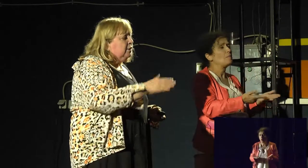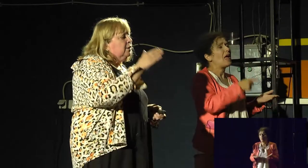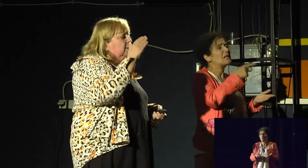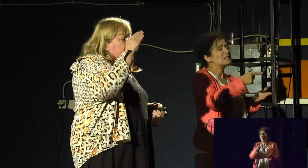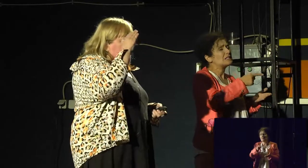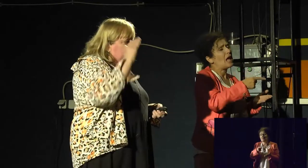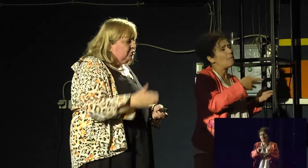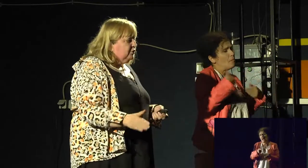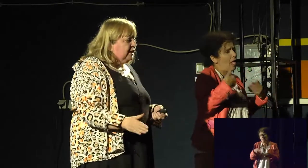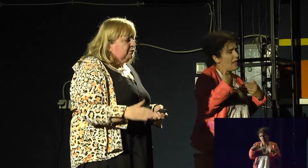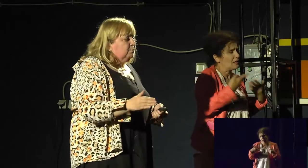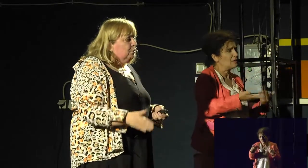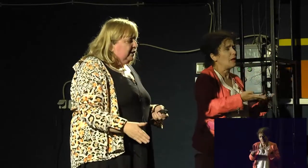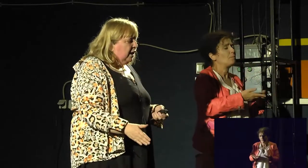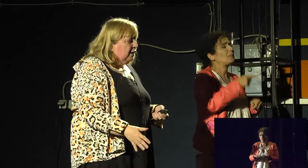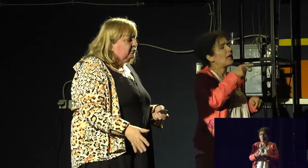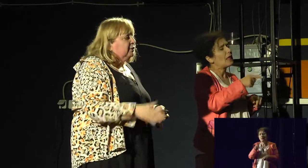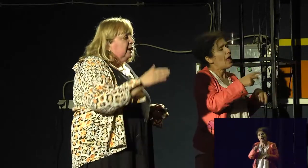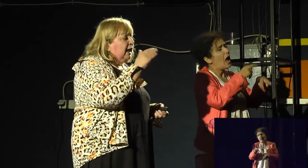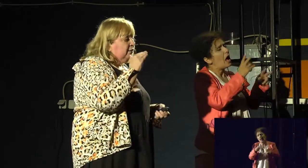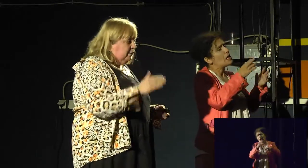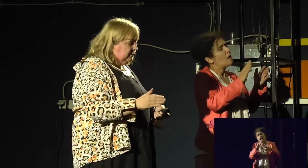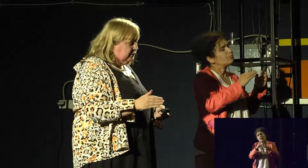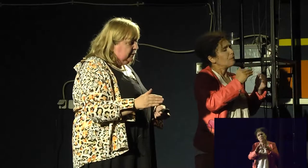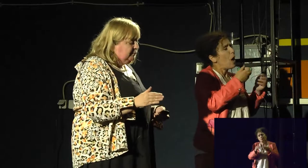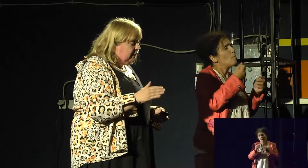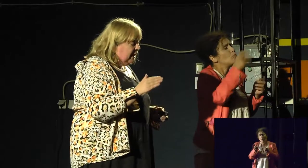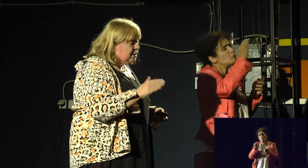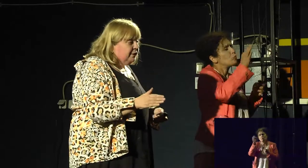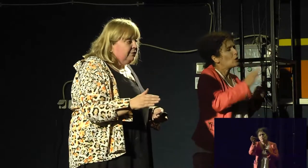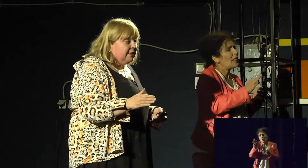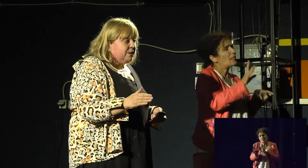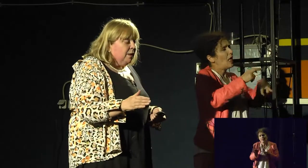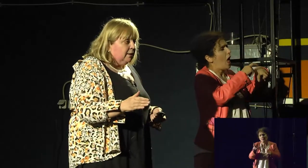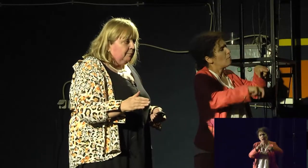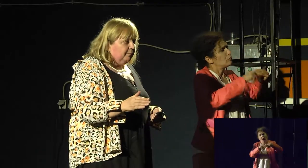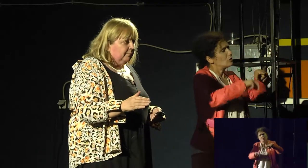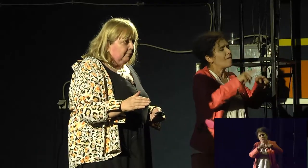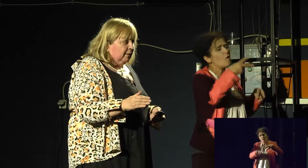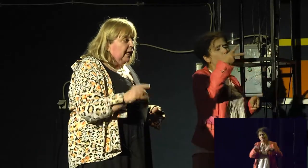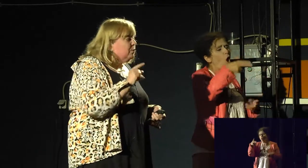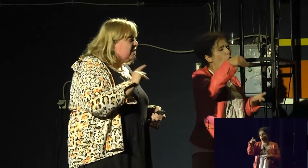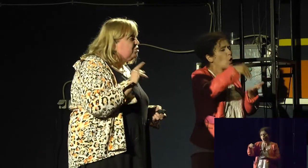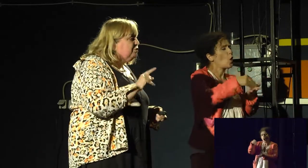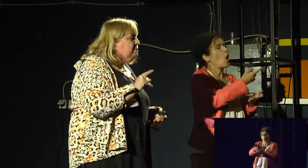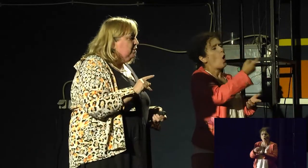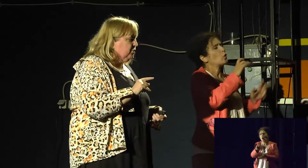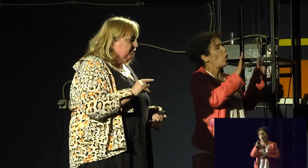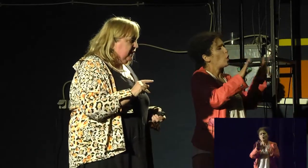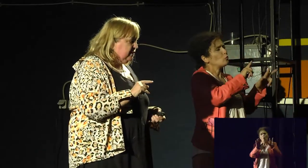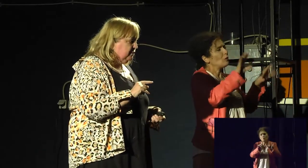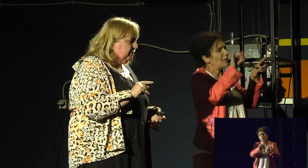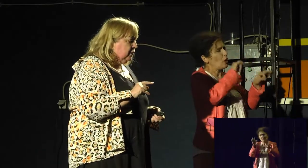three years, the abortion rate was more than half, and the HIV rate as well. And it was